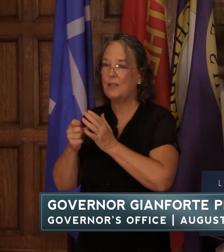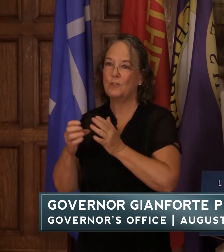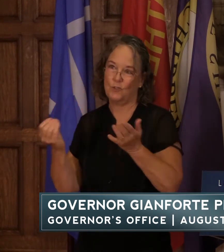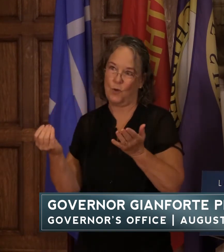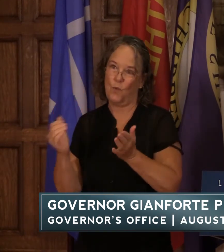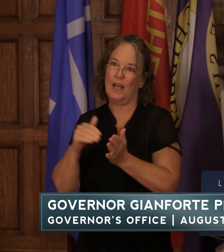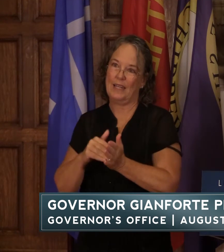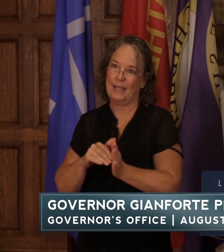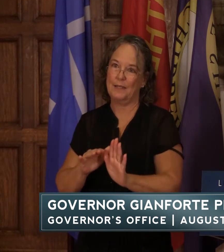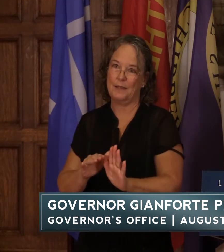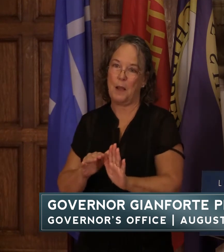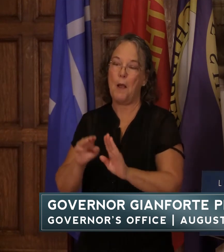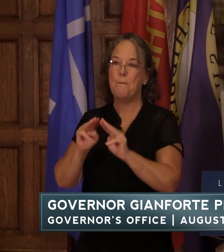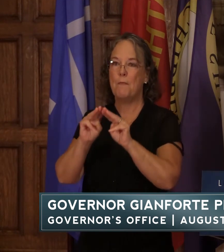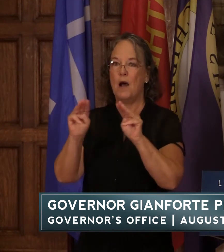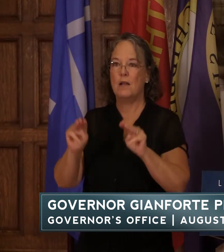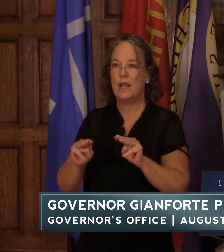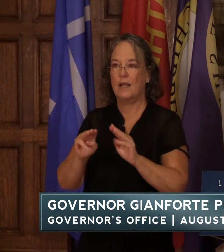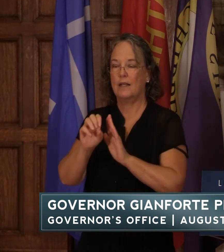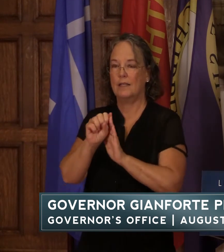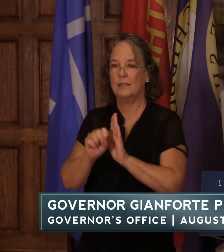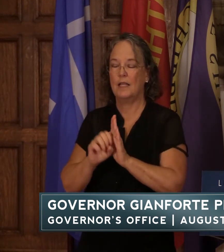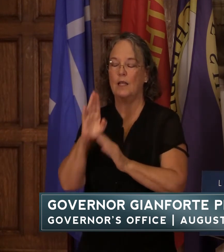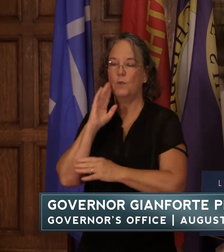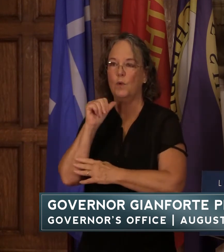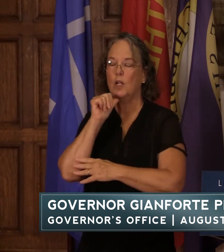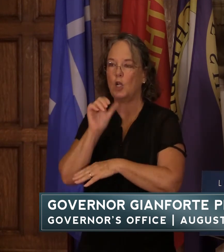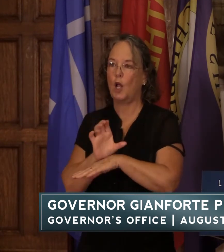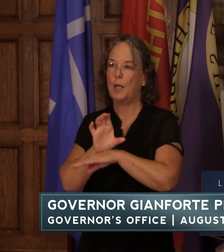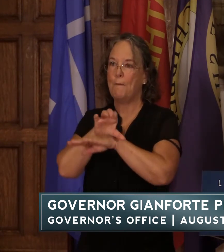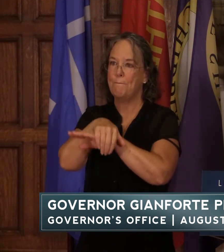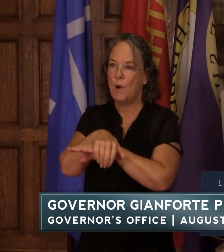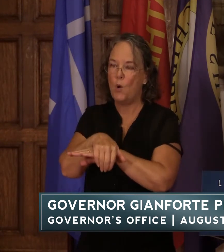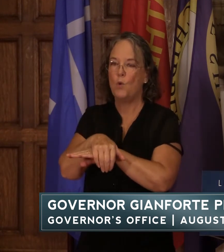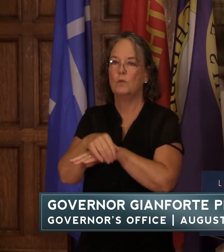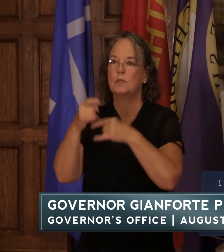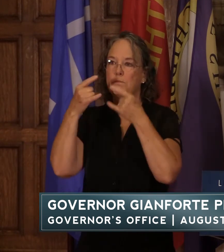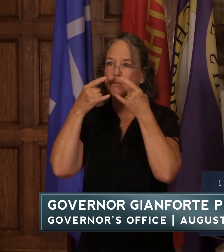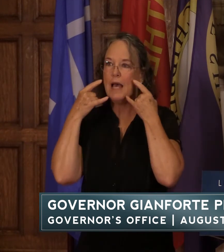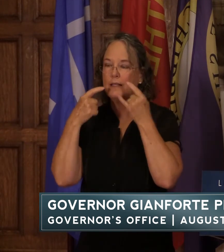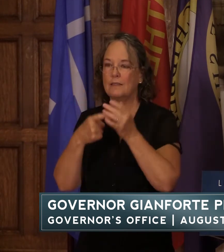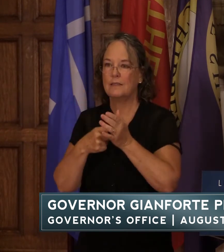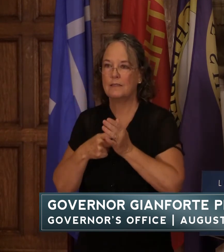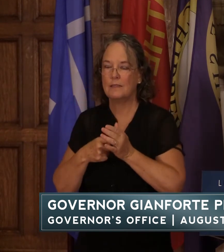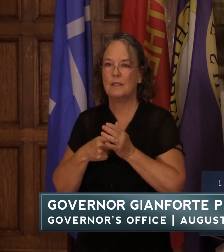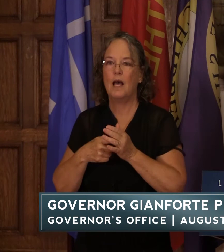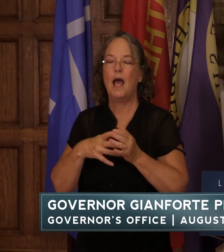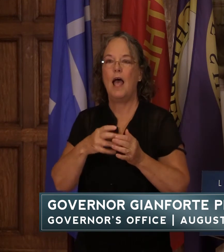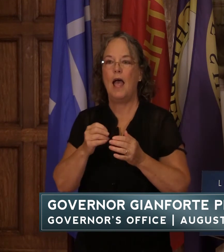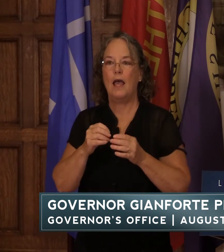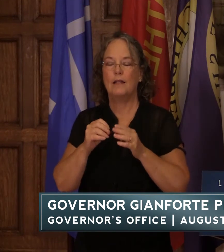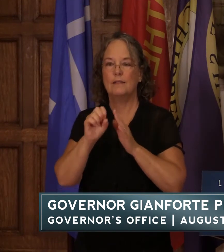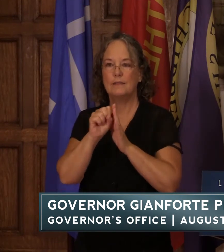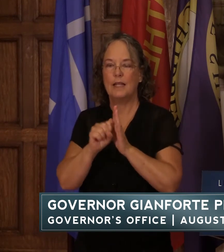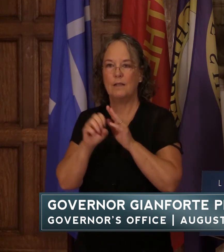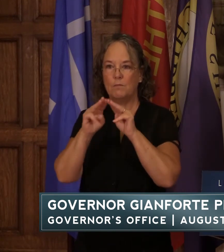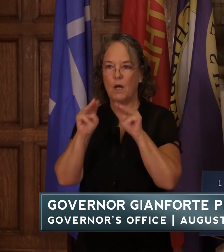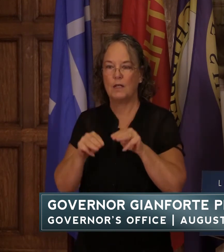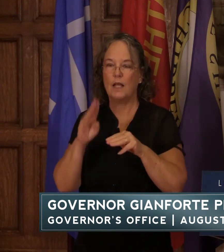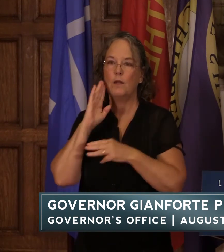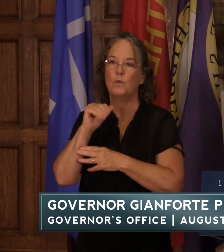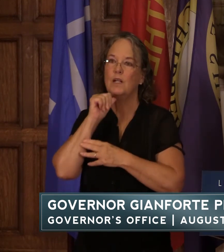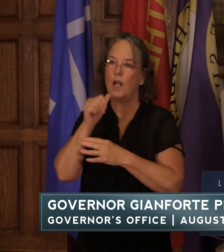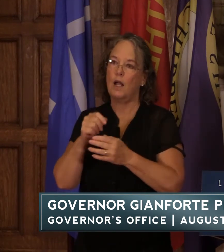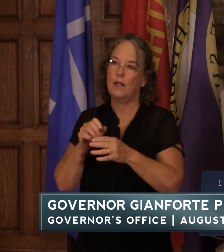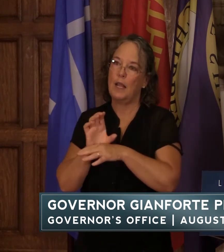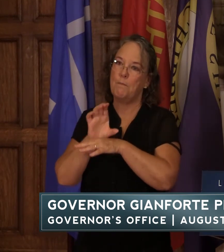montana will not impose a mask mandate and the state of montana will not impose a vaccine mandate